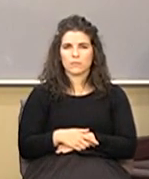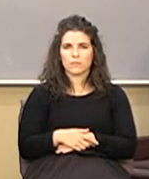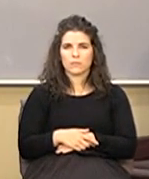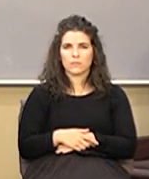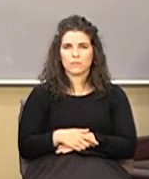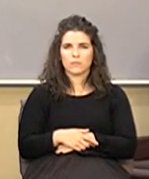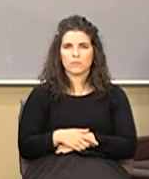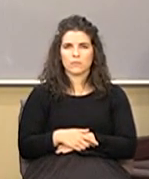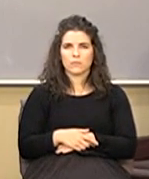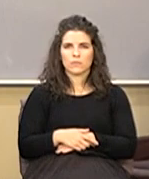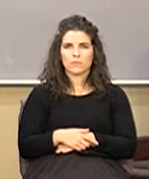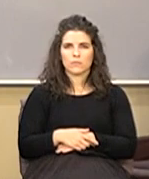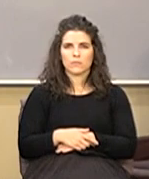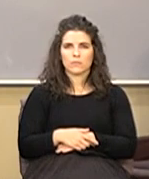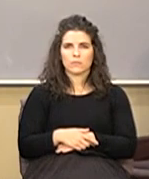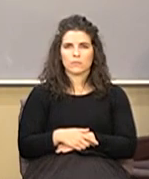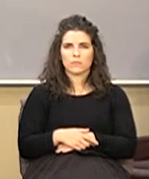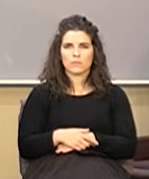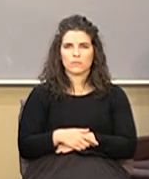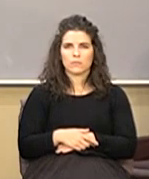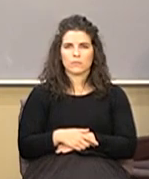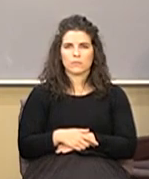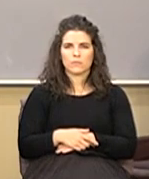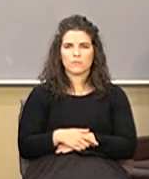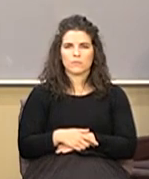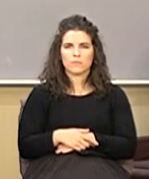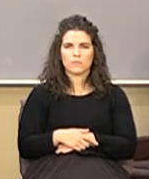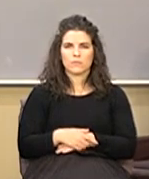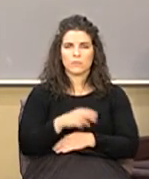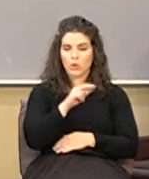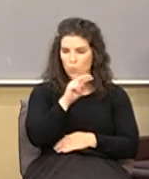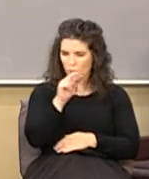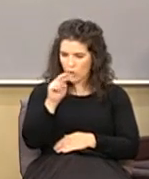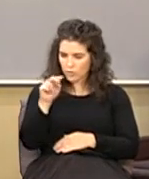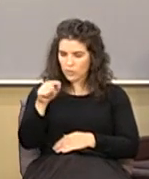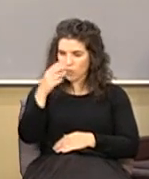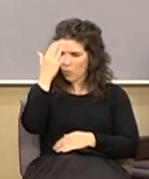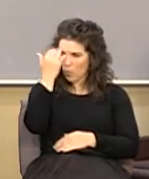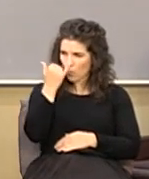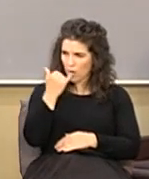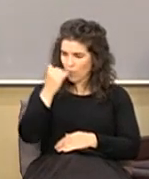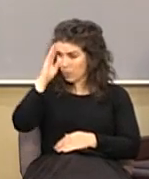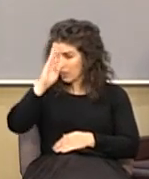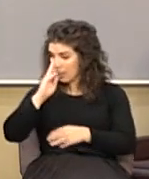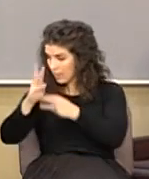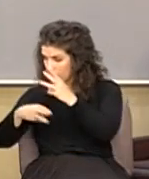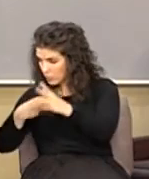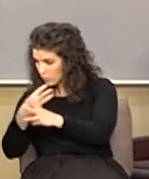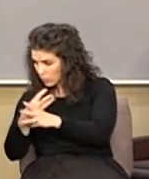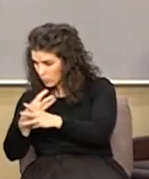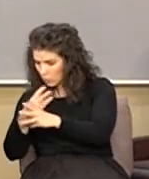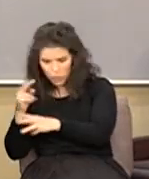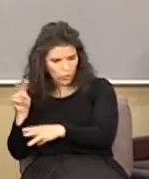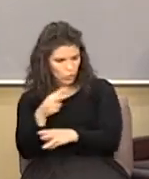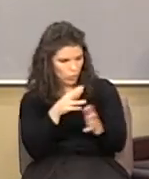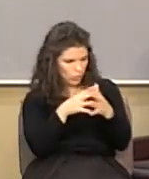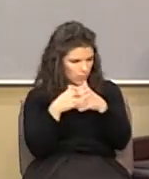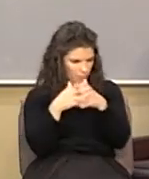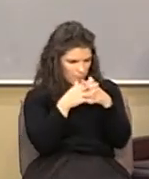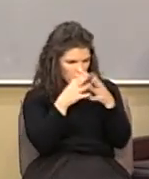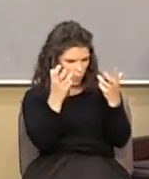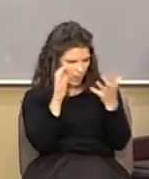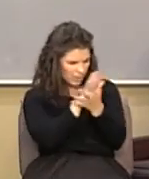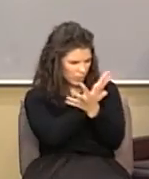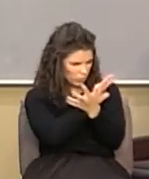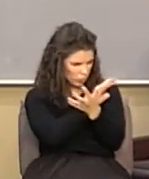world look at a country like America and want to rip it apart? Well, think for a